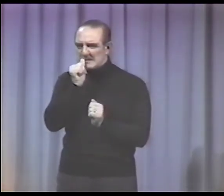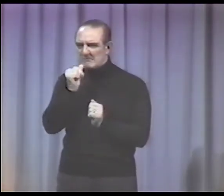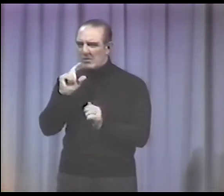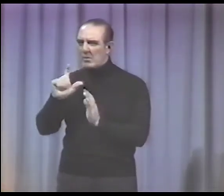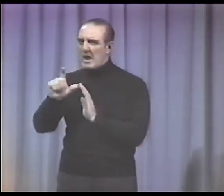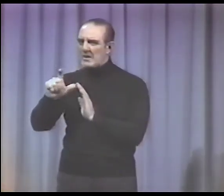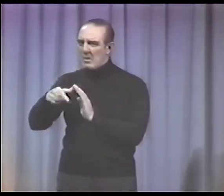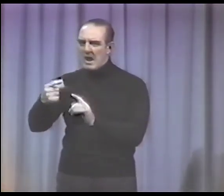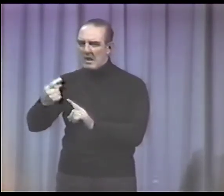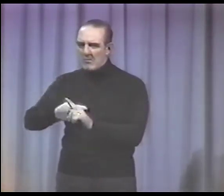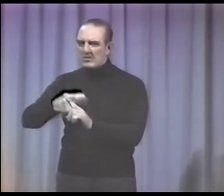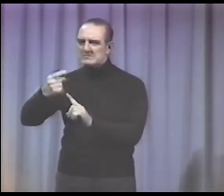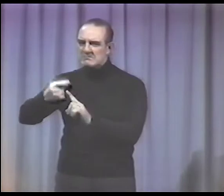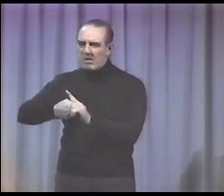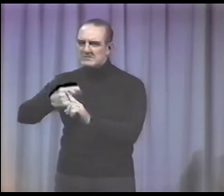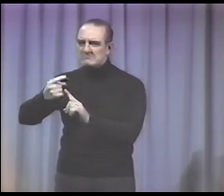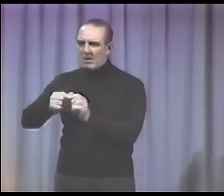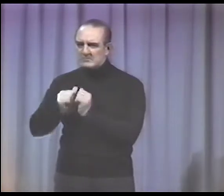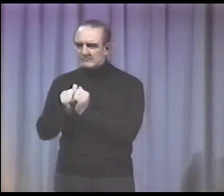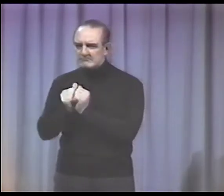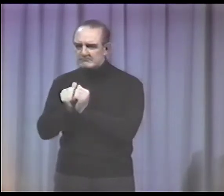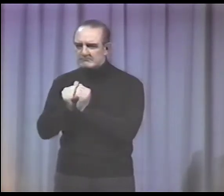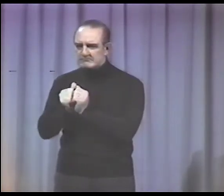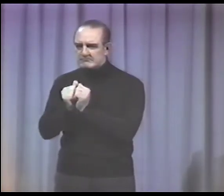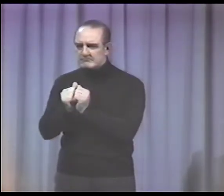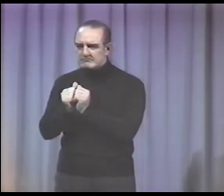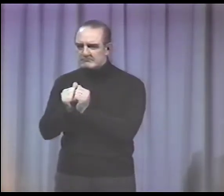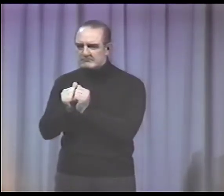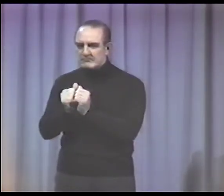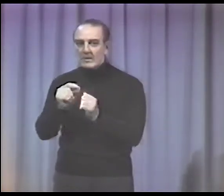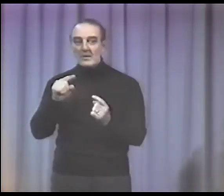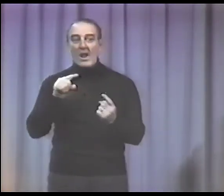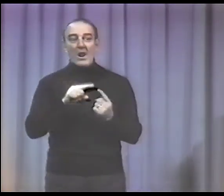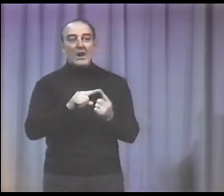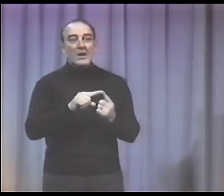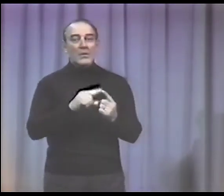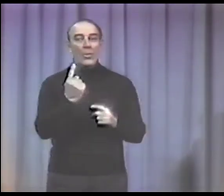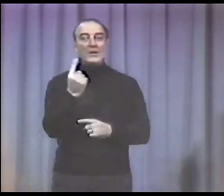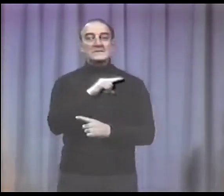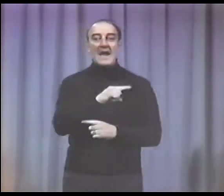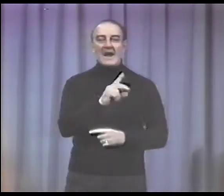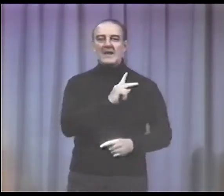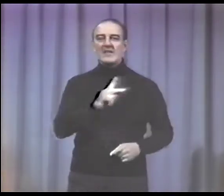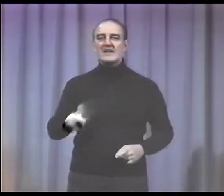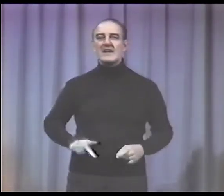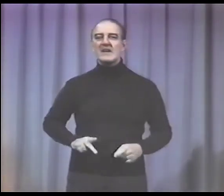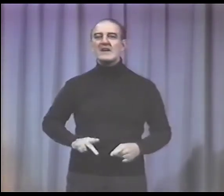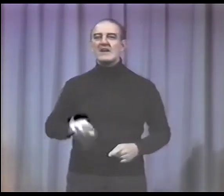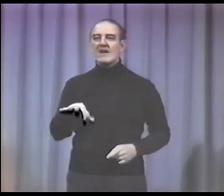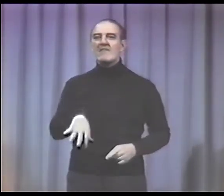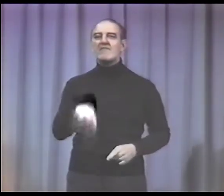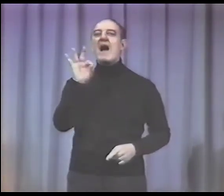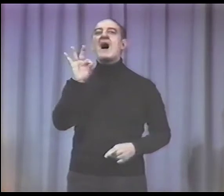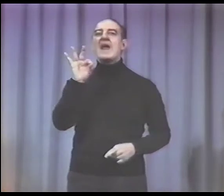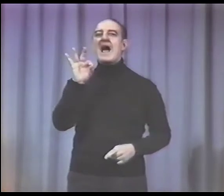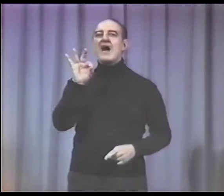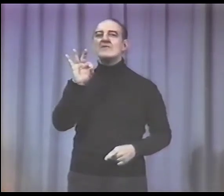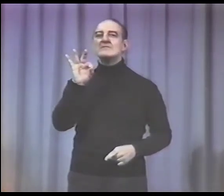The two of them carried on a secret affair for several months until one day, the king